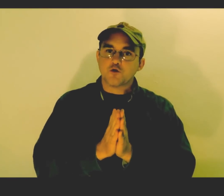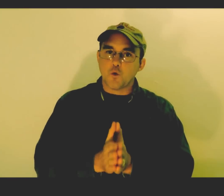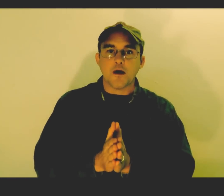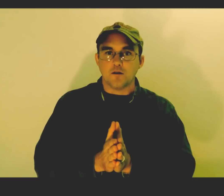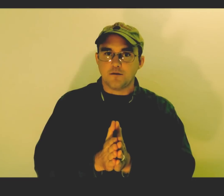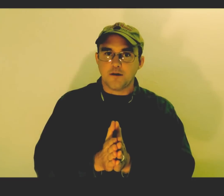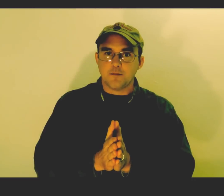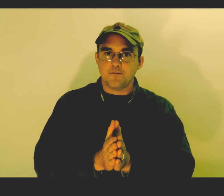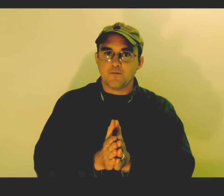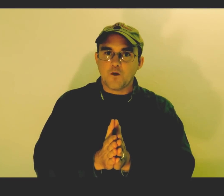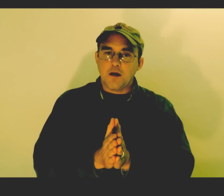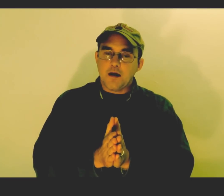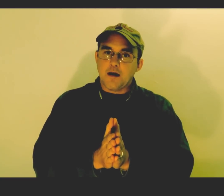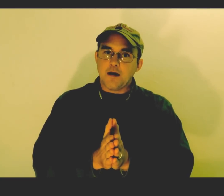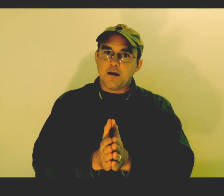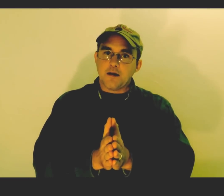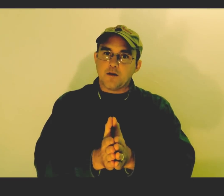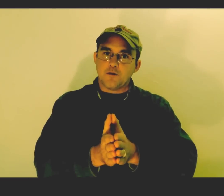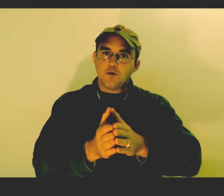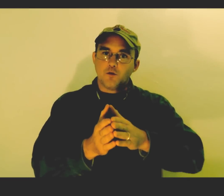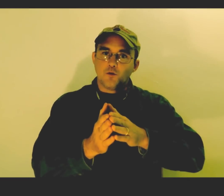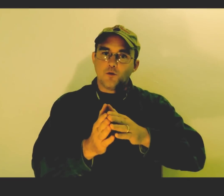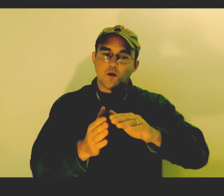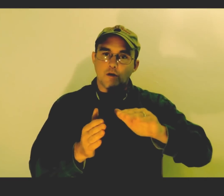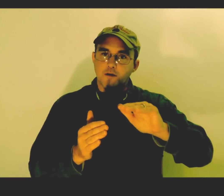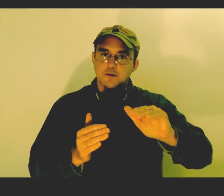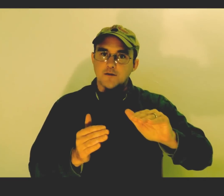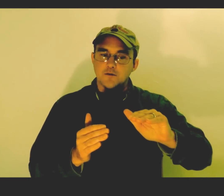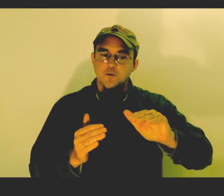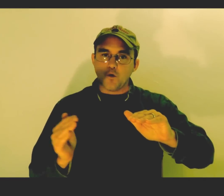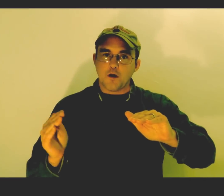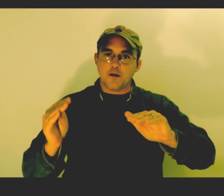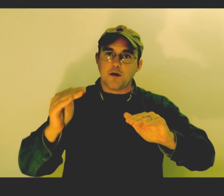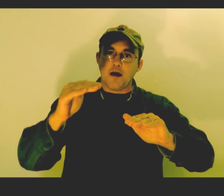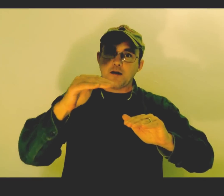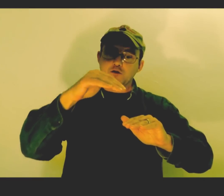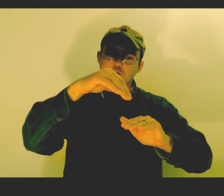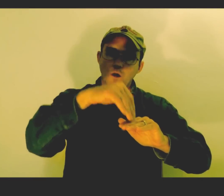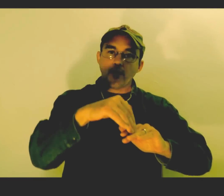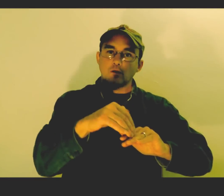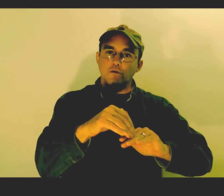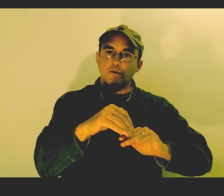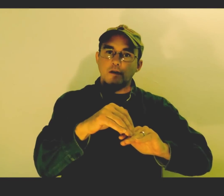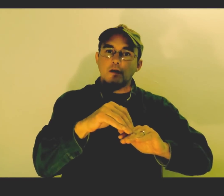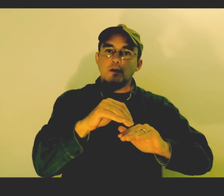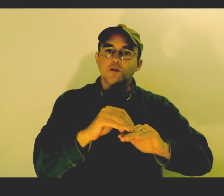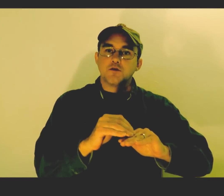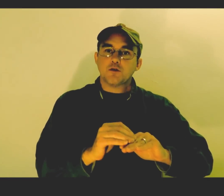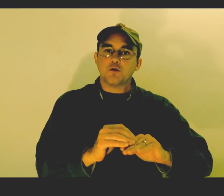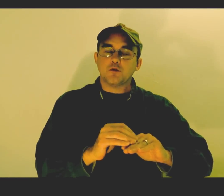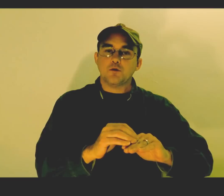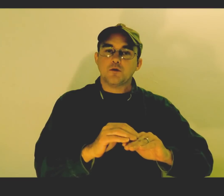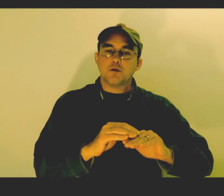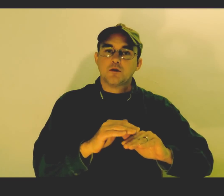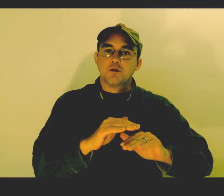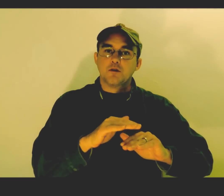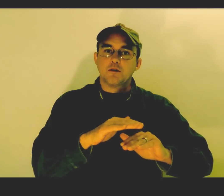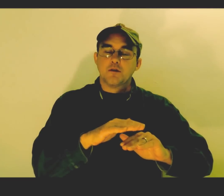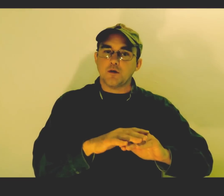12. And if you are at 7.4 and you're adding 12 to the